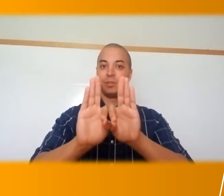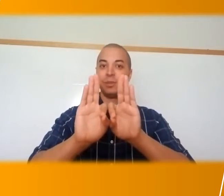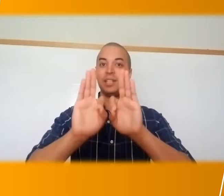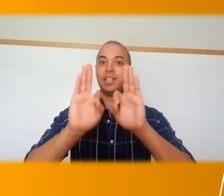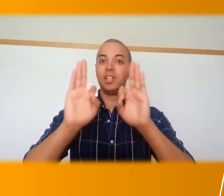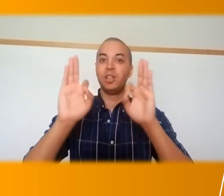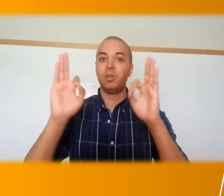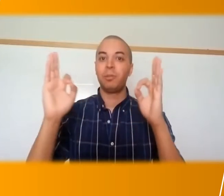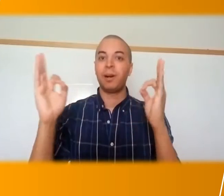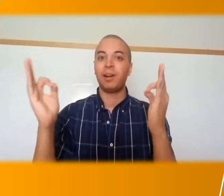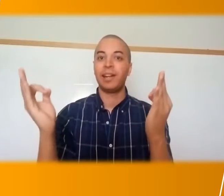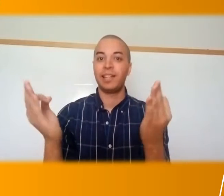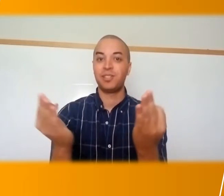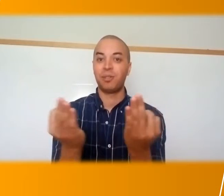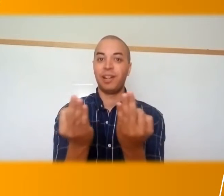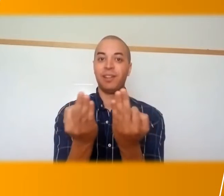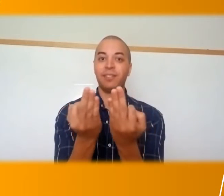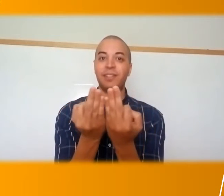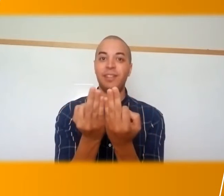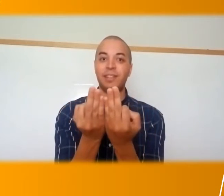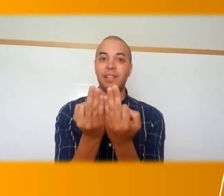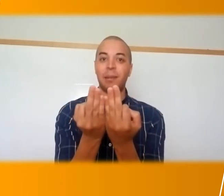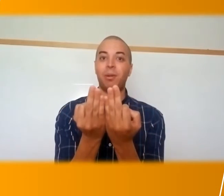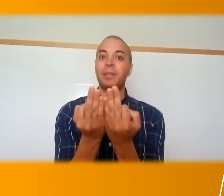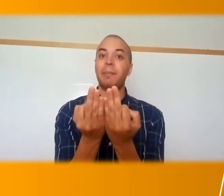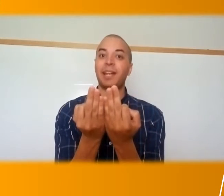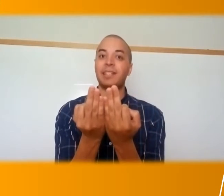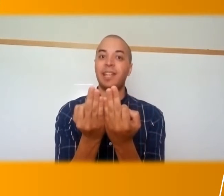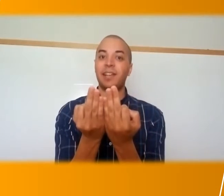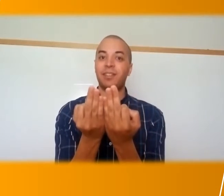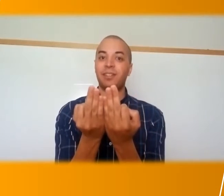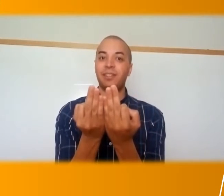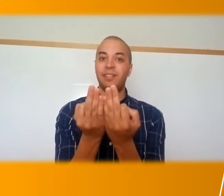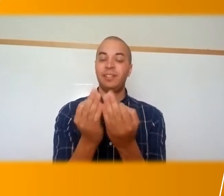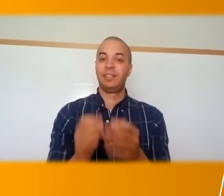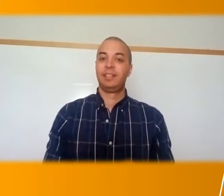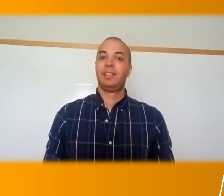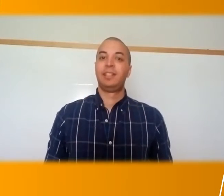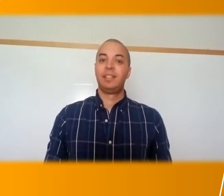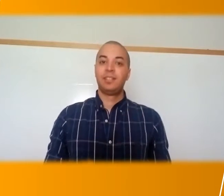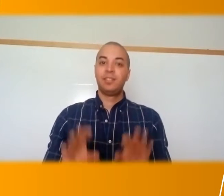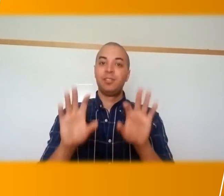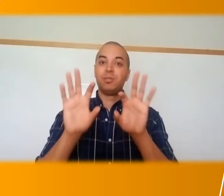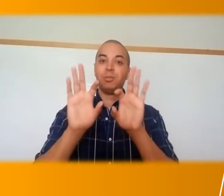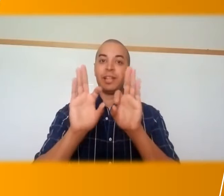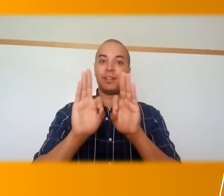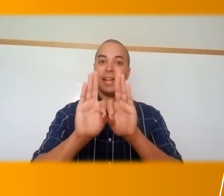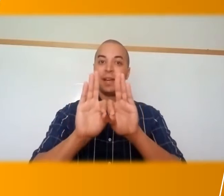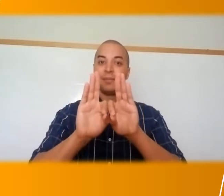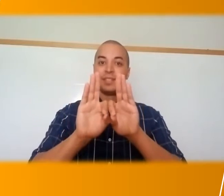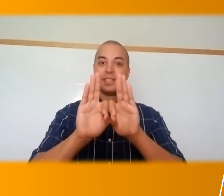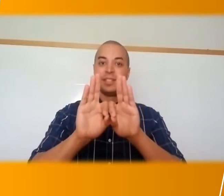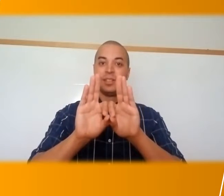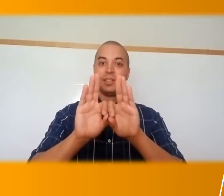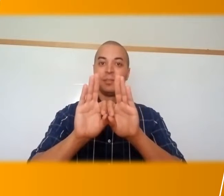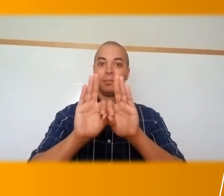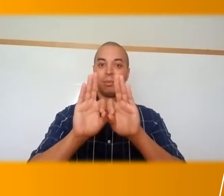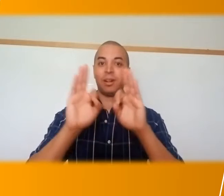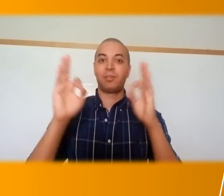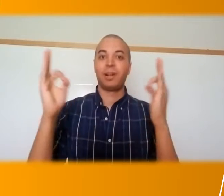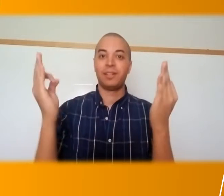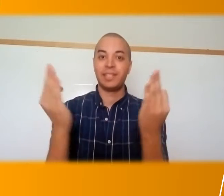we're going to loop our hands around and bring them back together. Two letter Fs